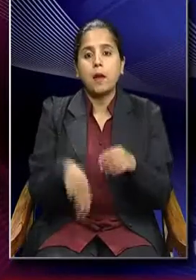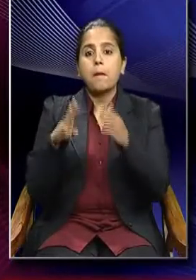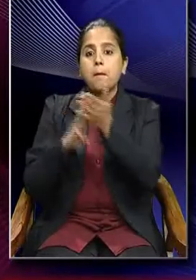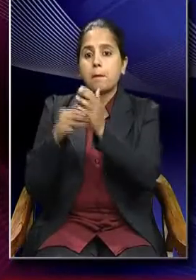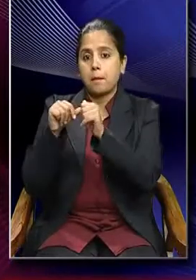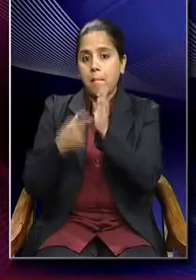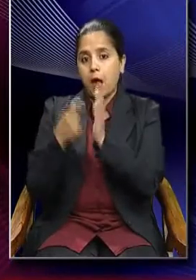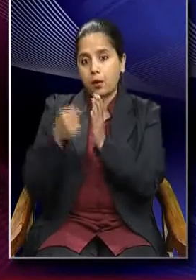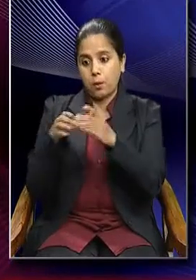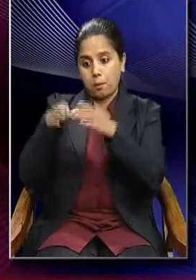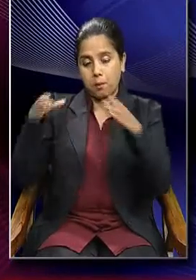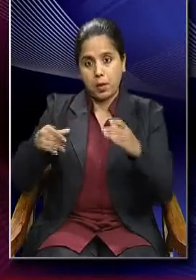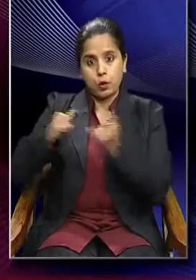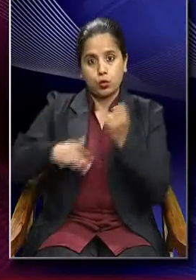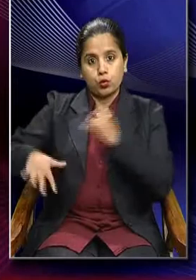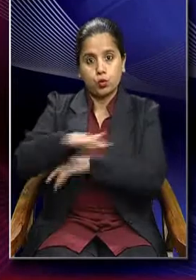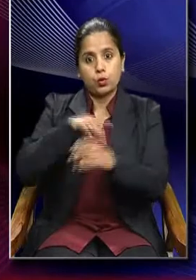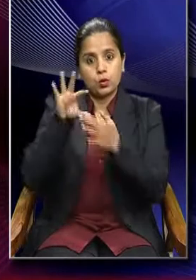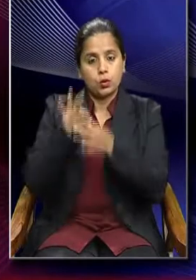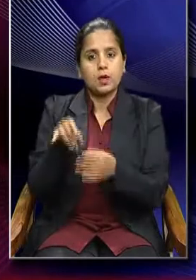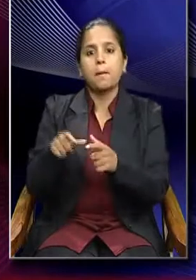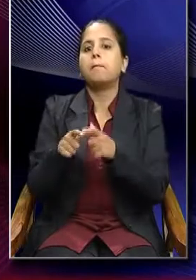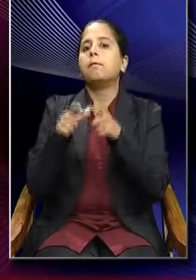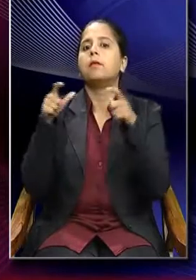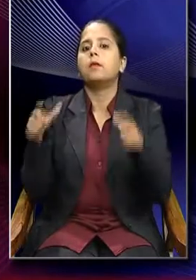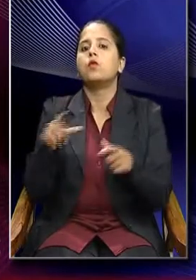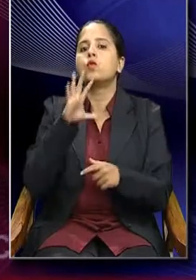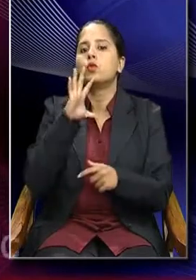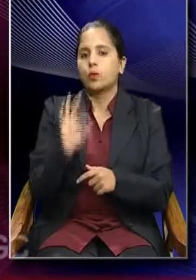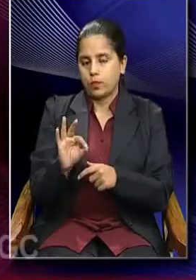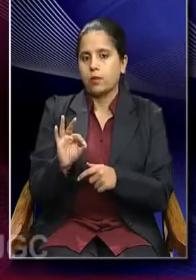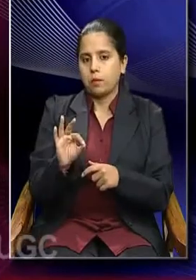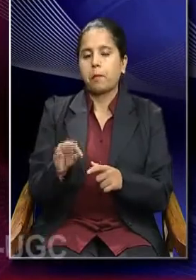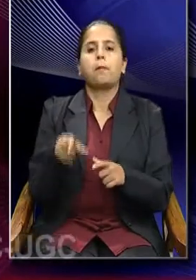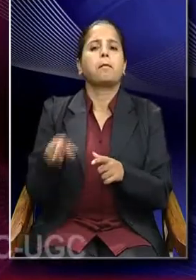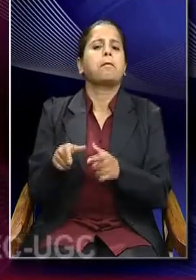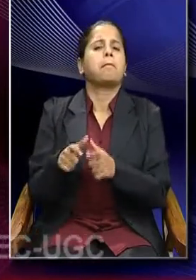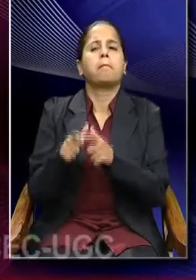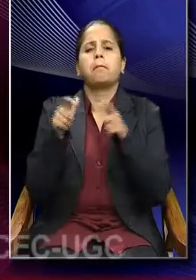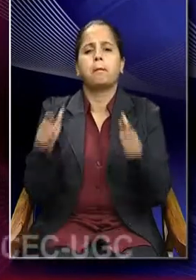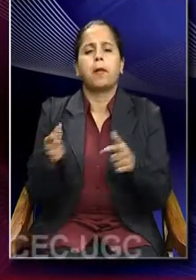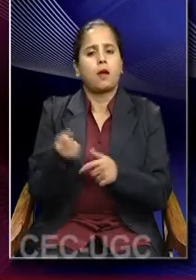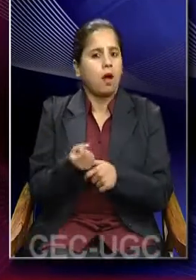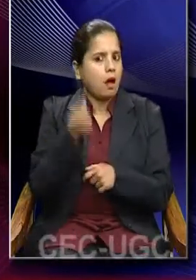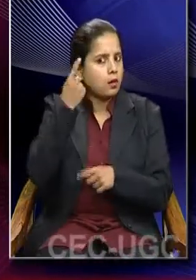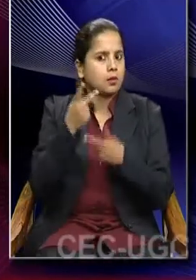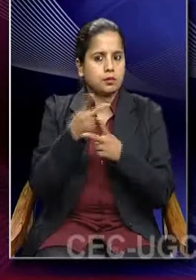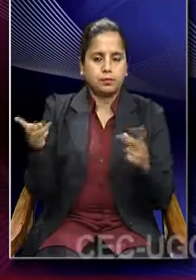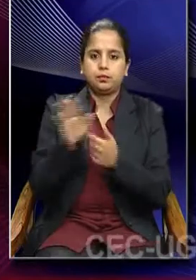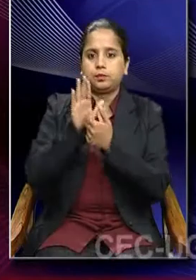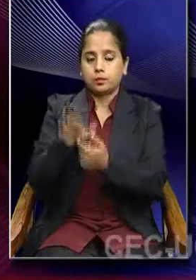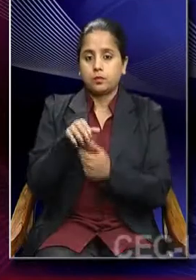perspective denotes large, large reality, large kind of understanding. So, the